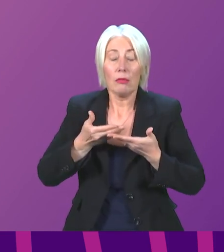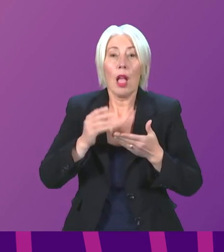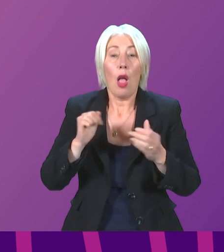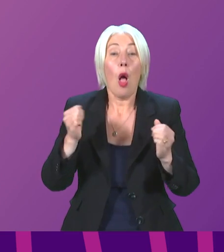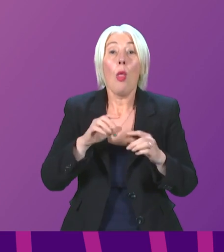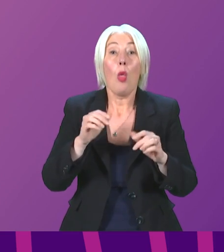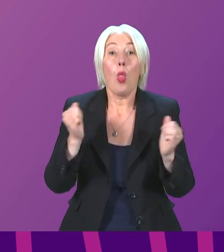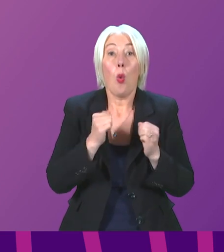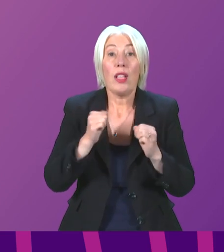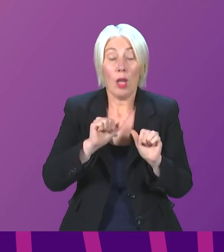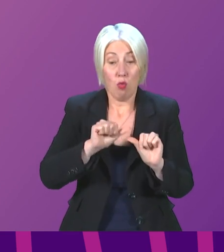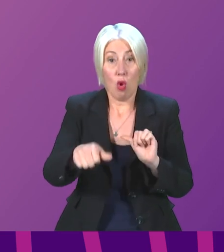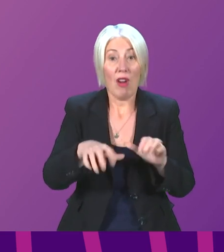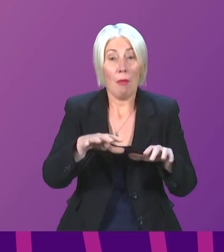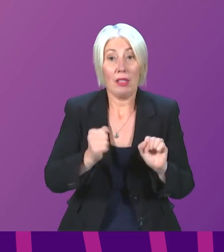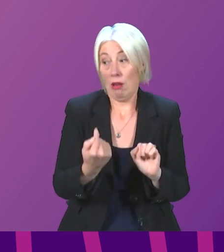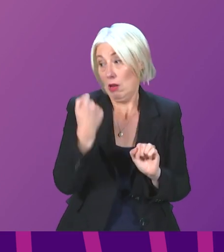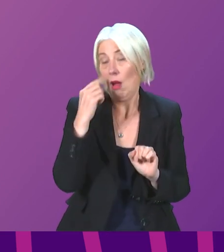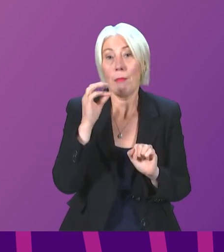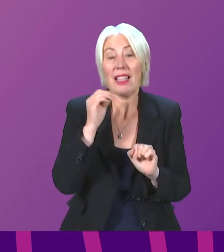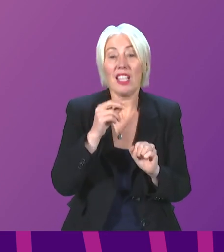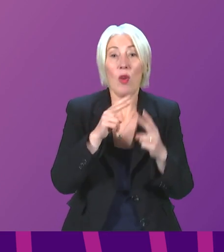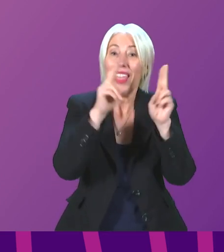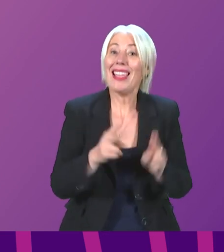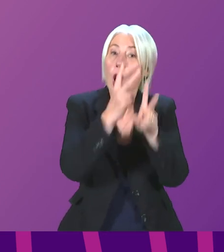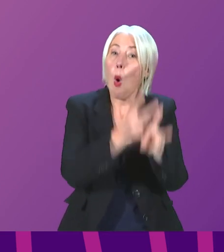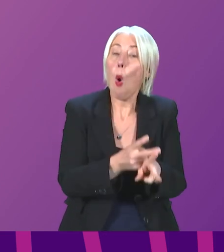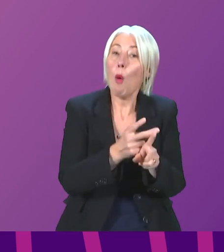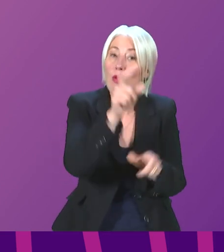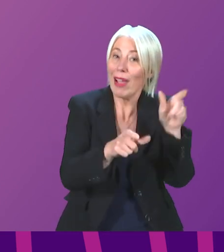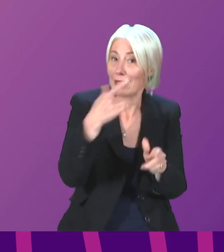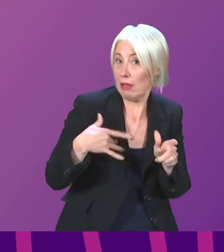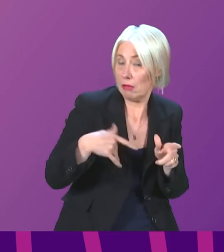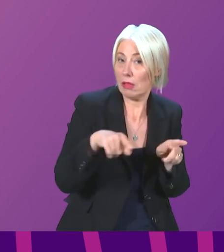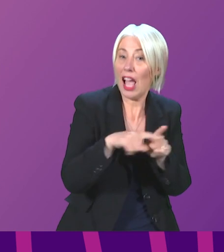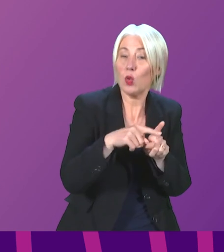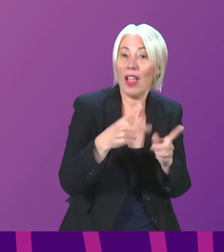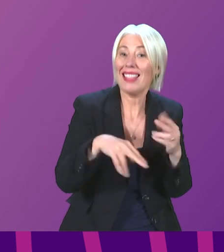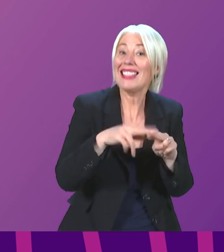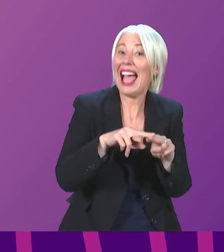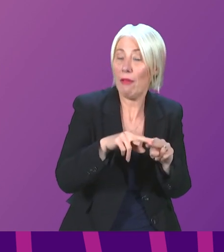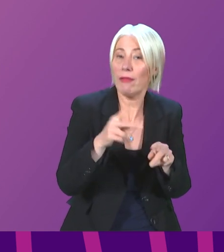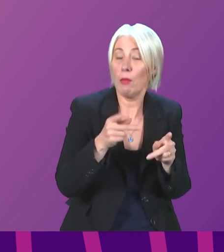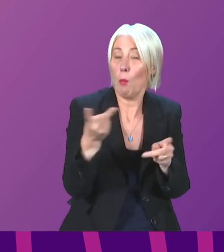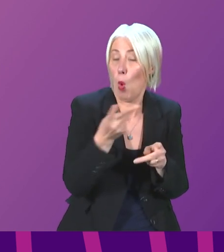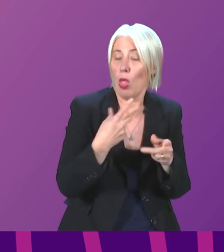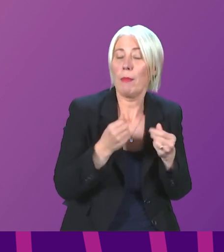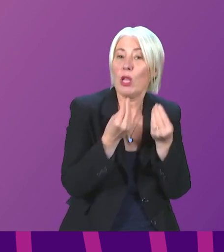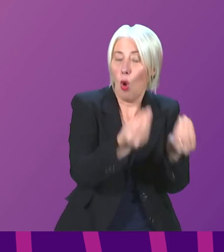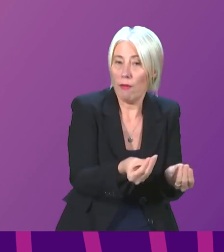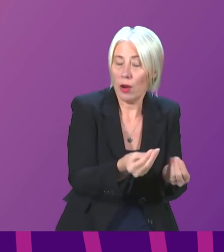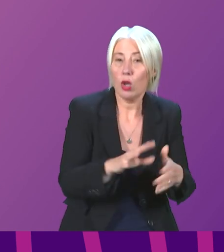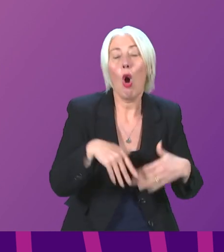started Monday with care home residents. Many care home staff are being offered their vaccine at the same time, or, of course,